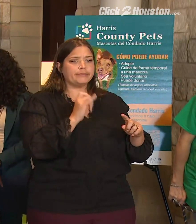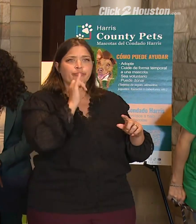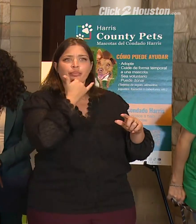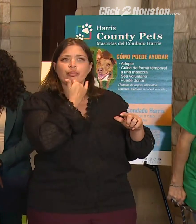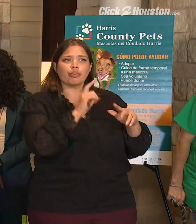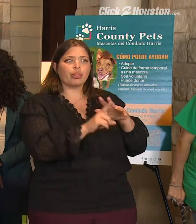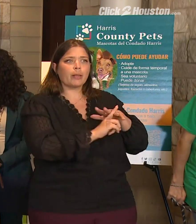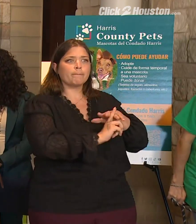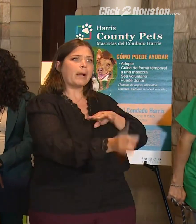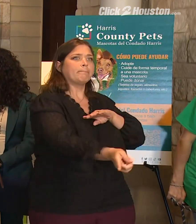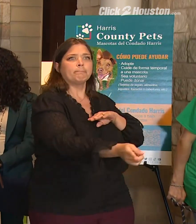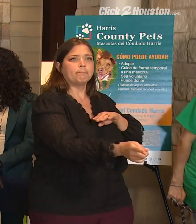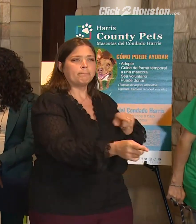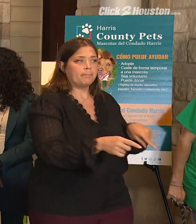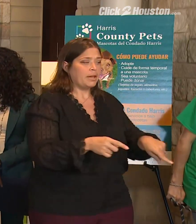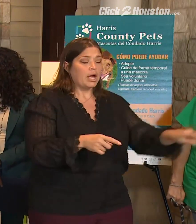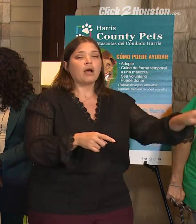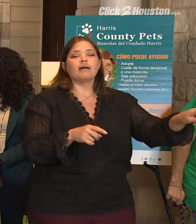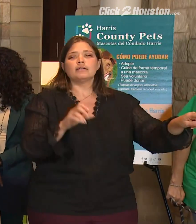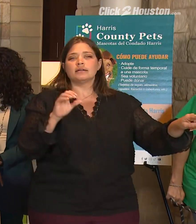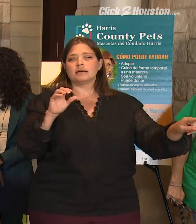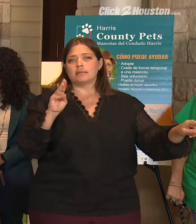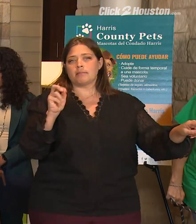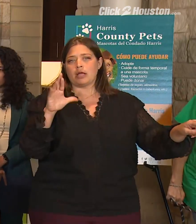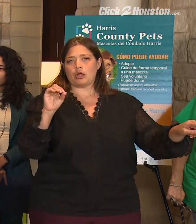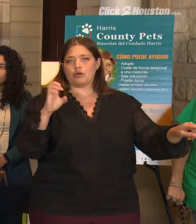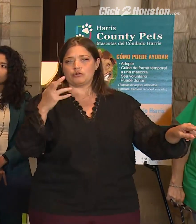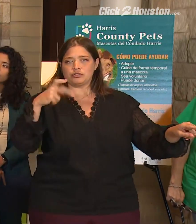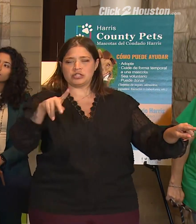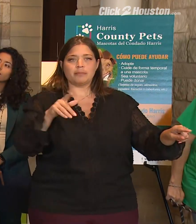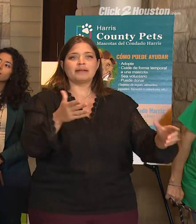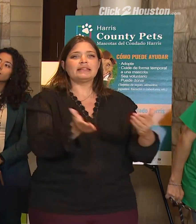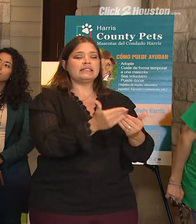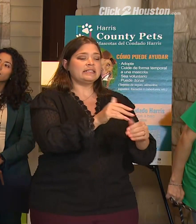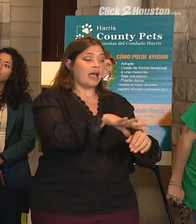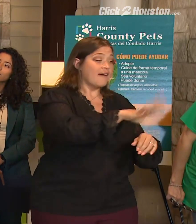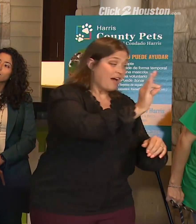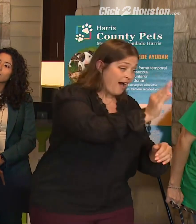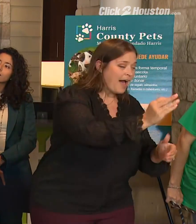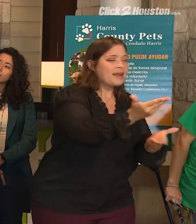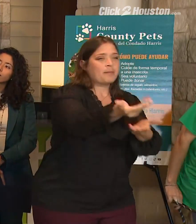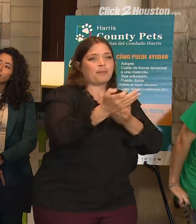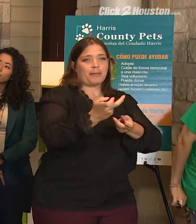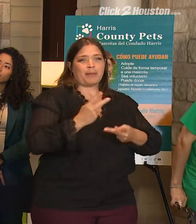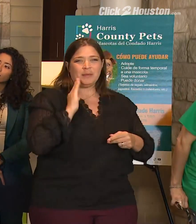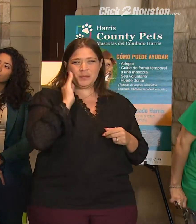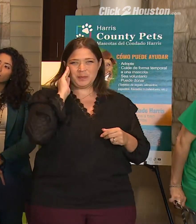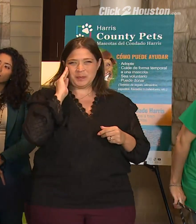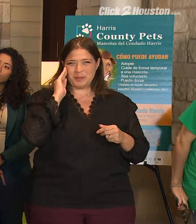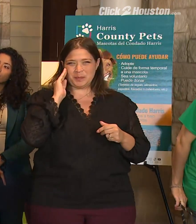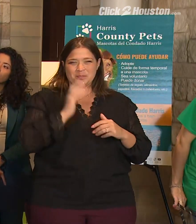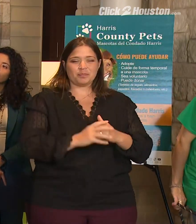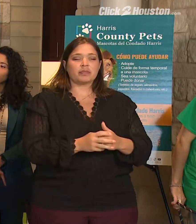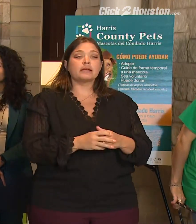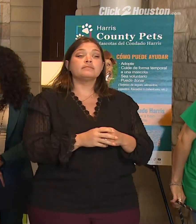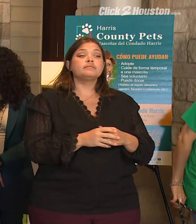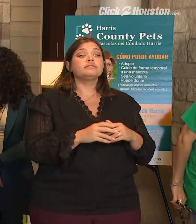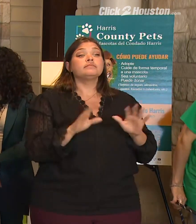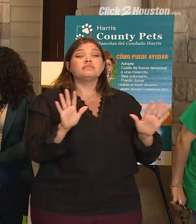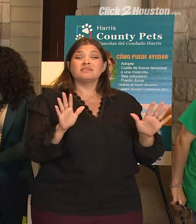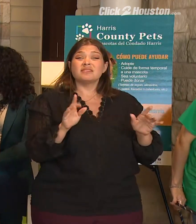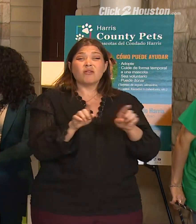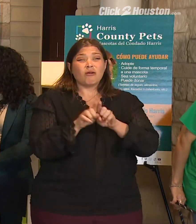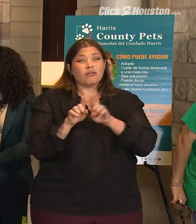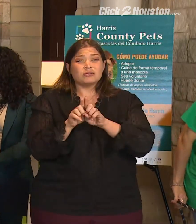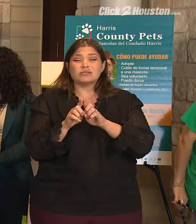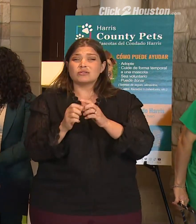they tend to stray away from the house, can be found and returned to you as safe as possible. But it's public health